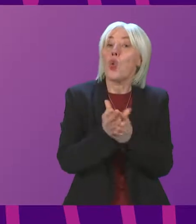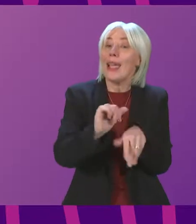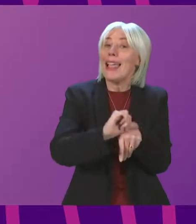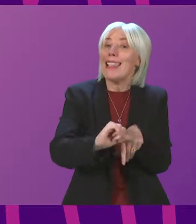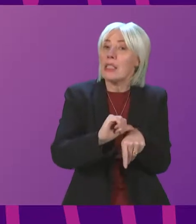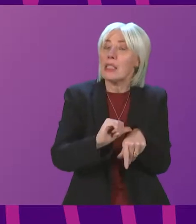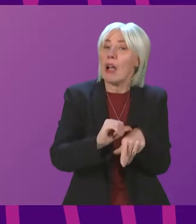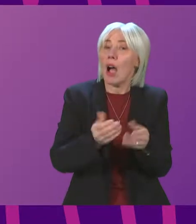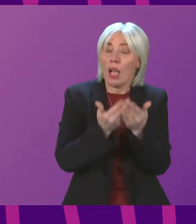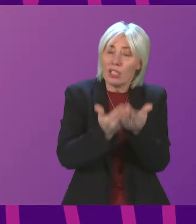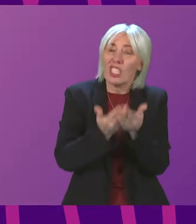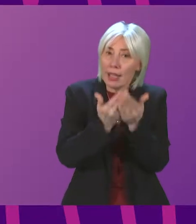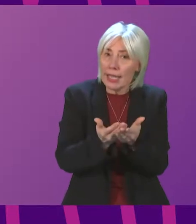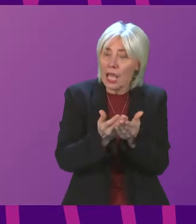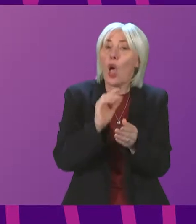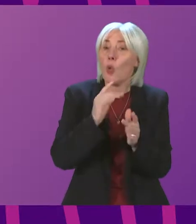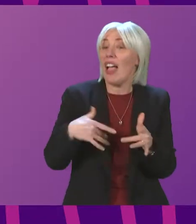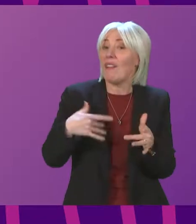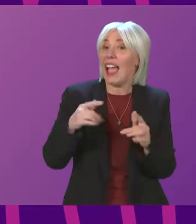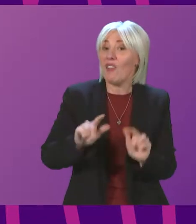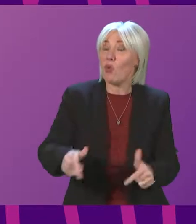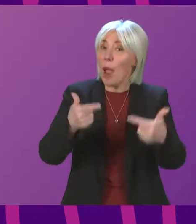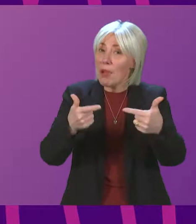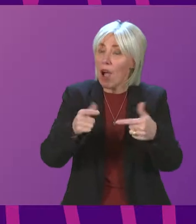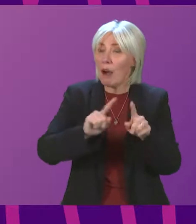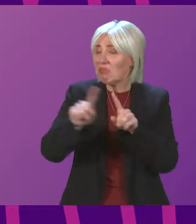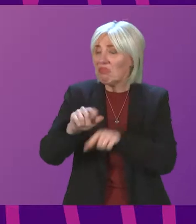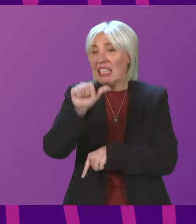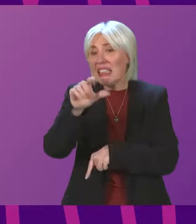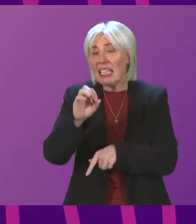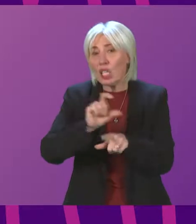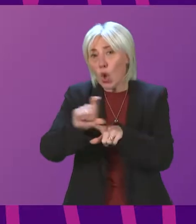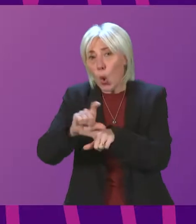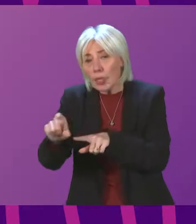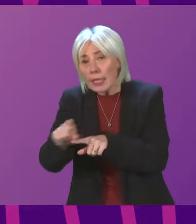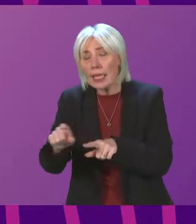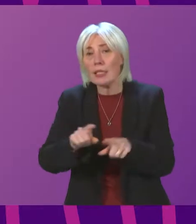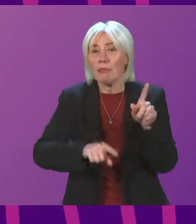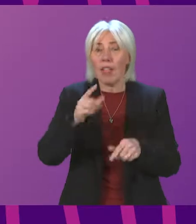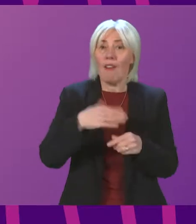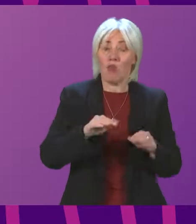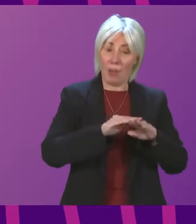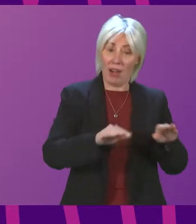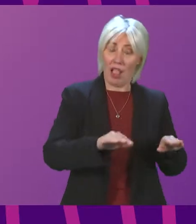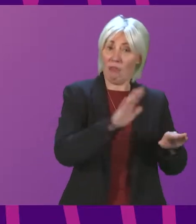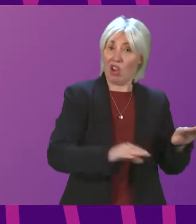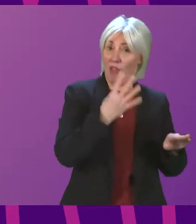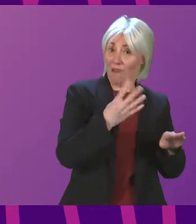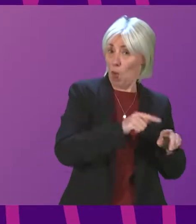repeated this year, offering live webinars covering over 60 courses at a range of levels from national four to advanced higher.